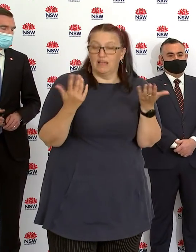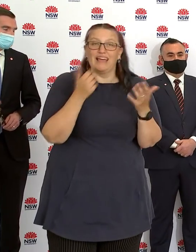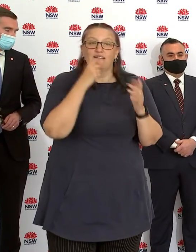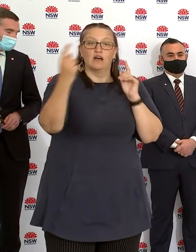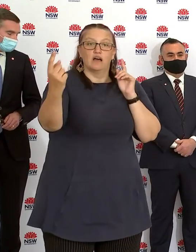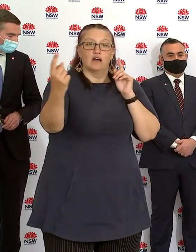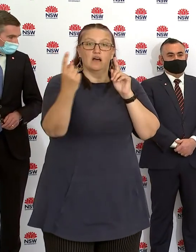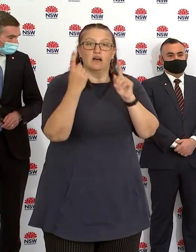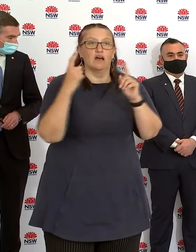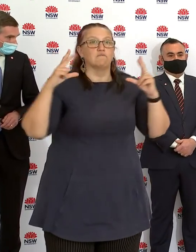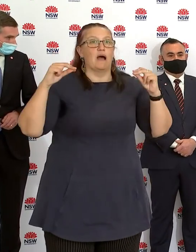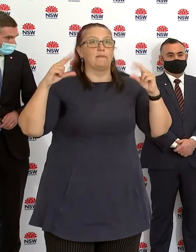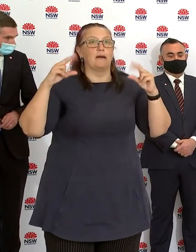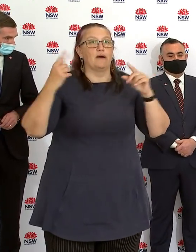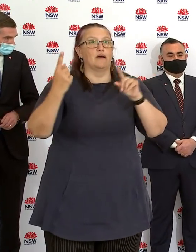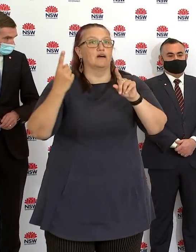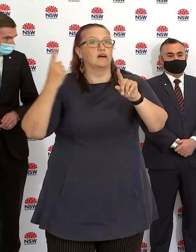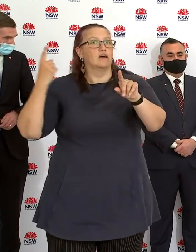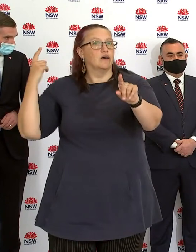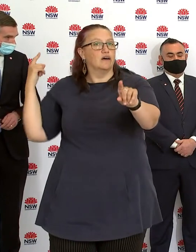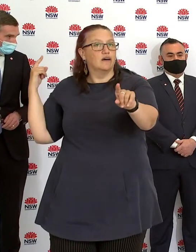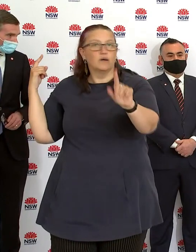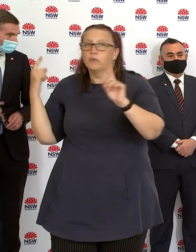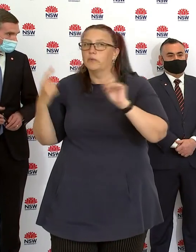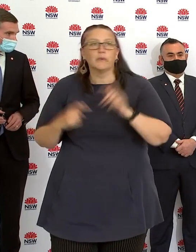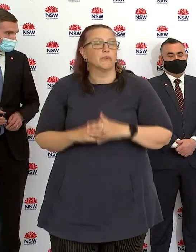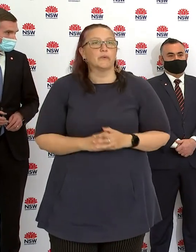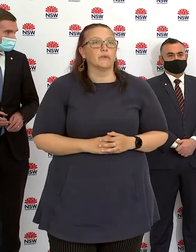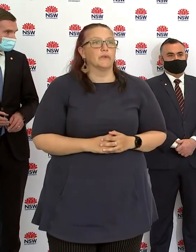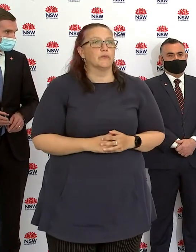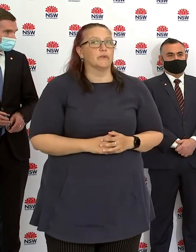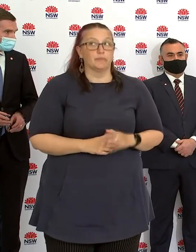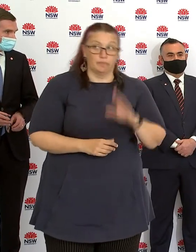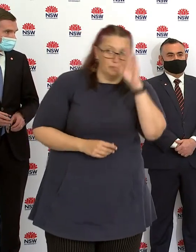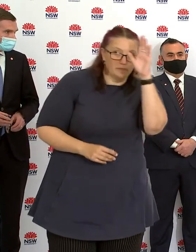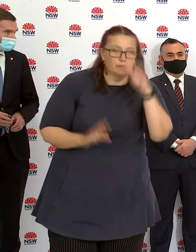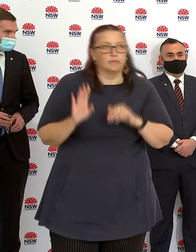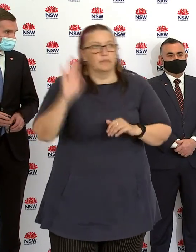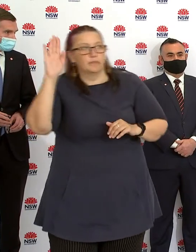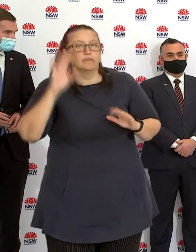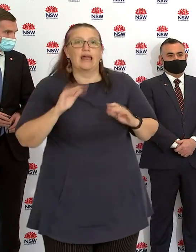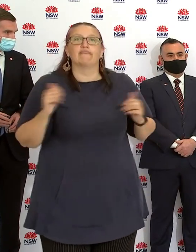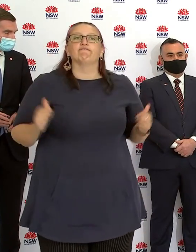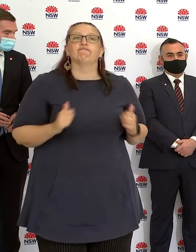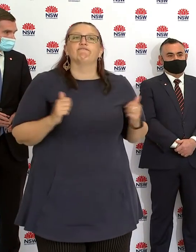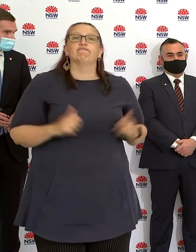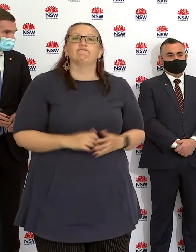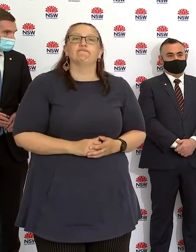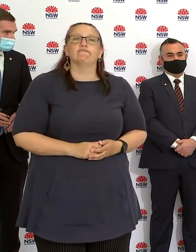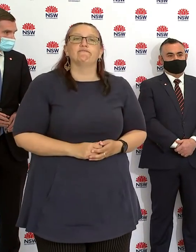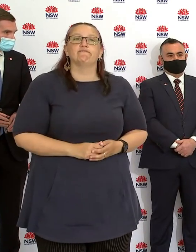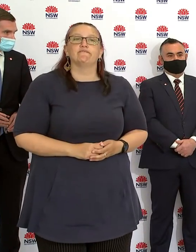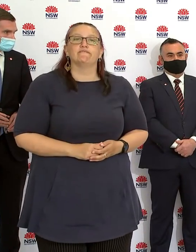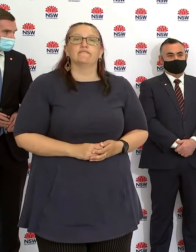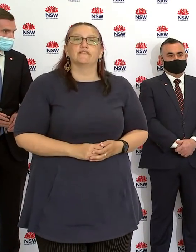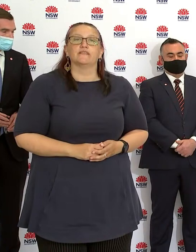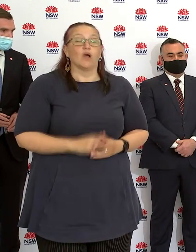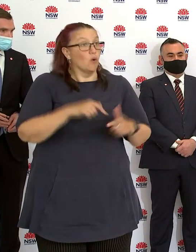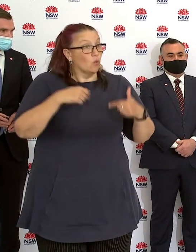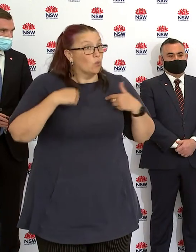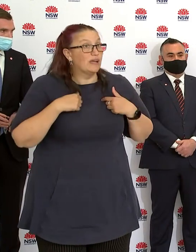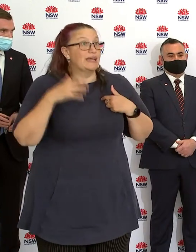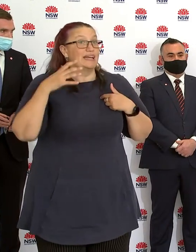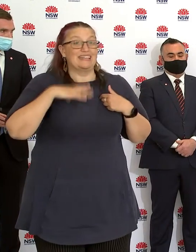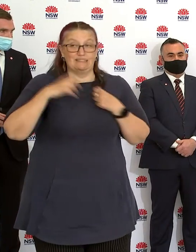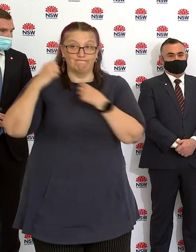meeting up with people in the supermarket that you know. This is a time if we all act diligently to make sure that we don't have any contact with anyone